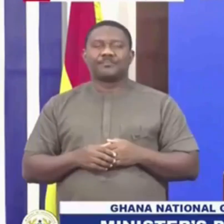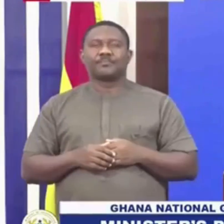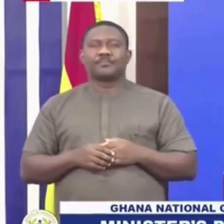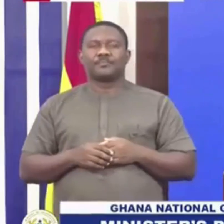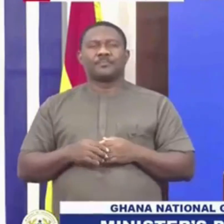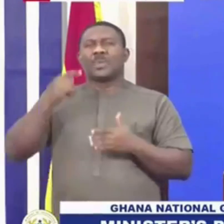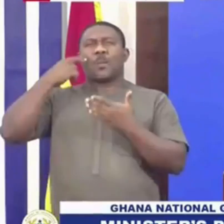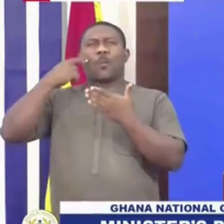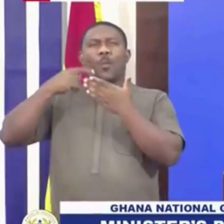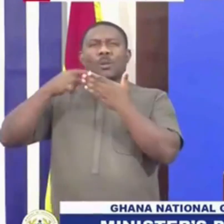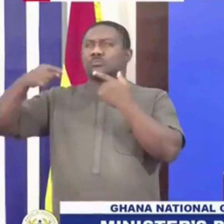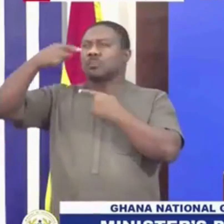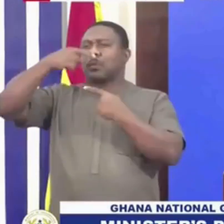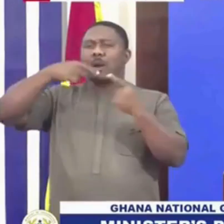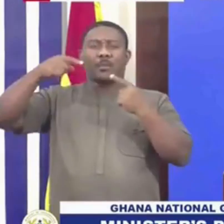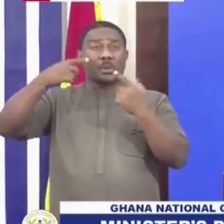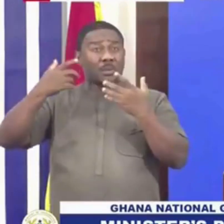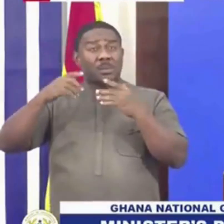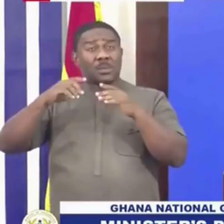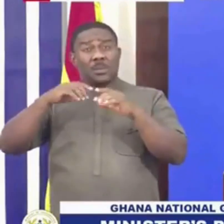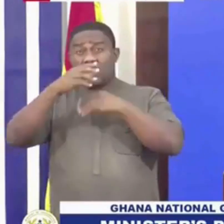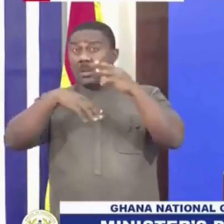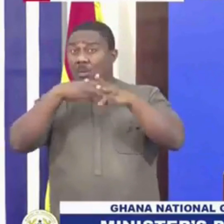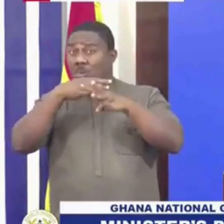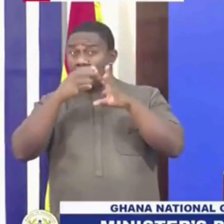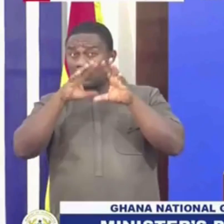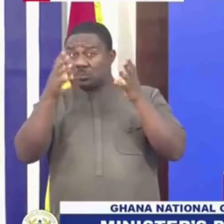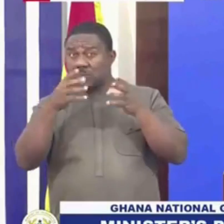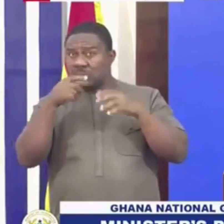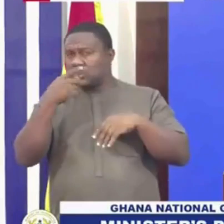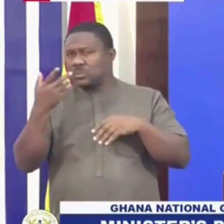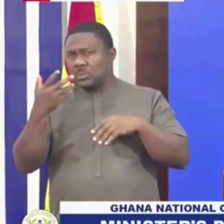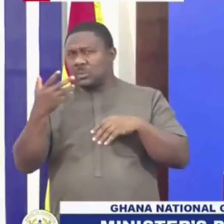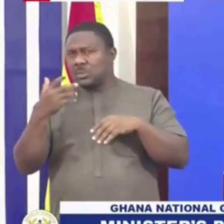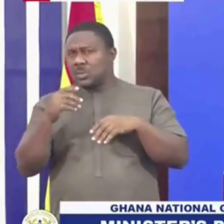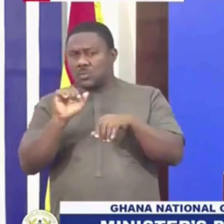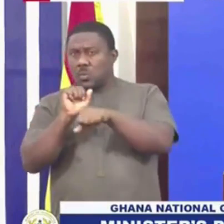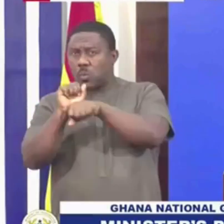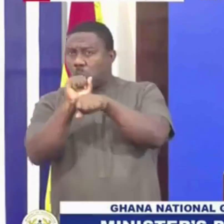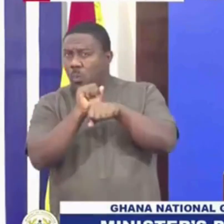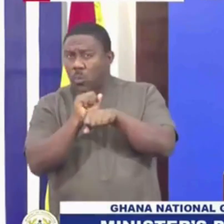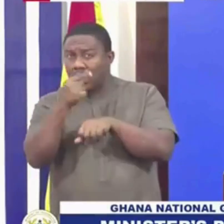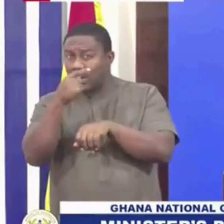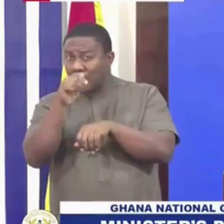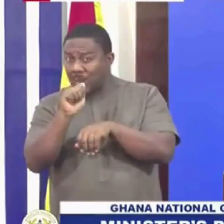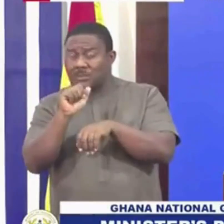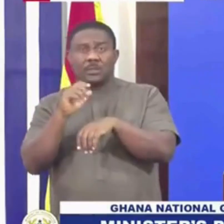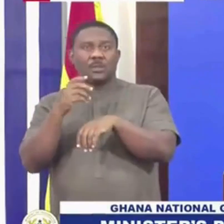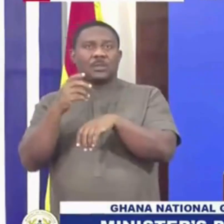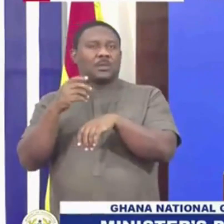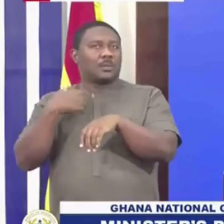go around the world, people who work in the gas industry are, you know, quite knowledgeable. And because